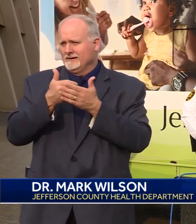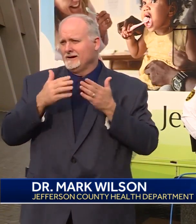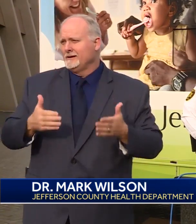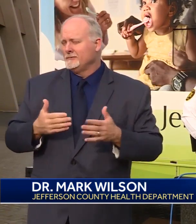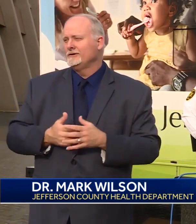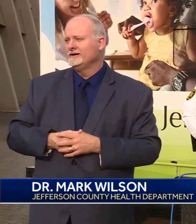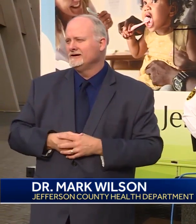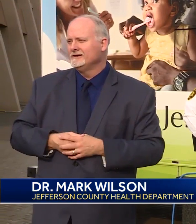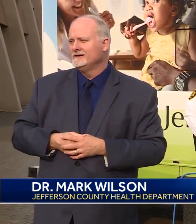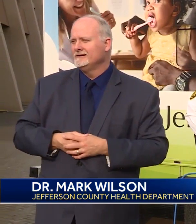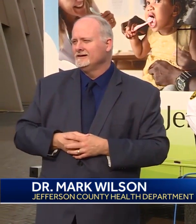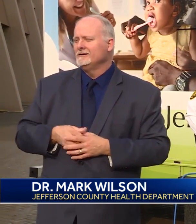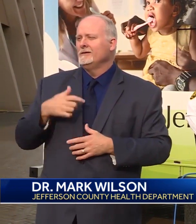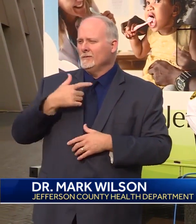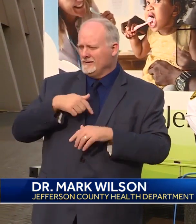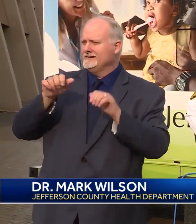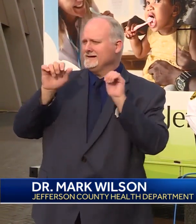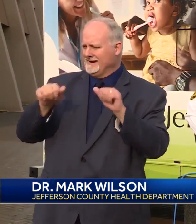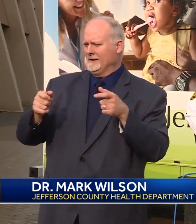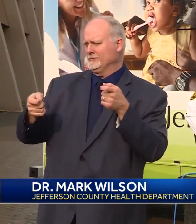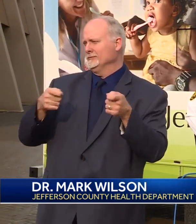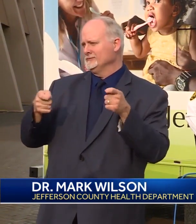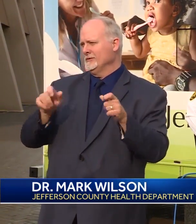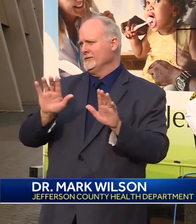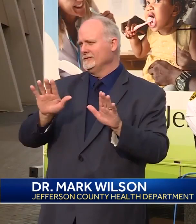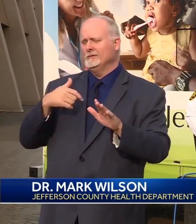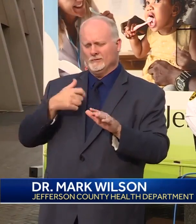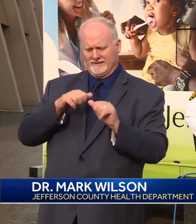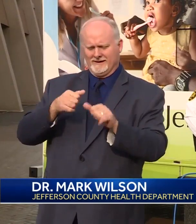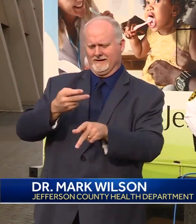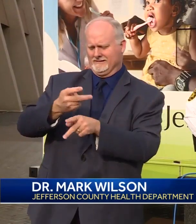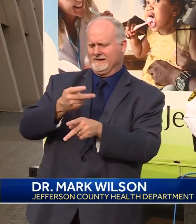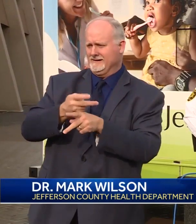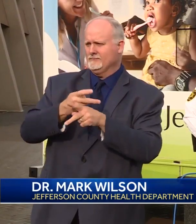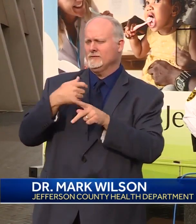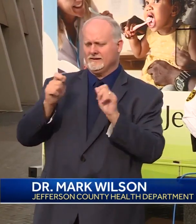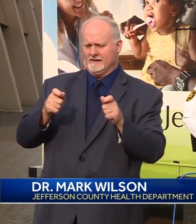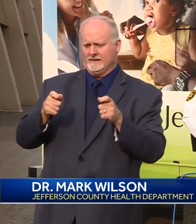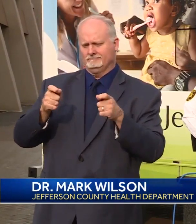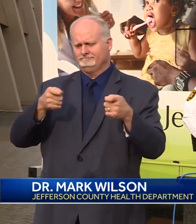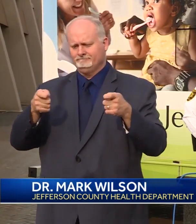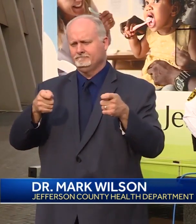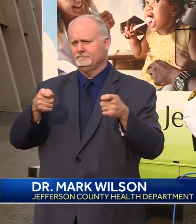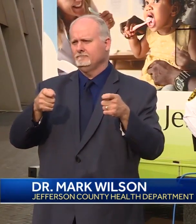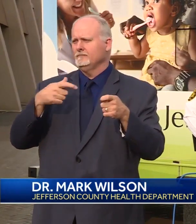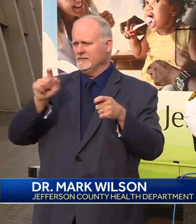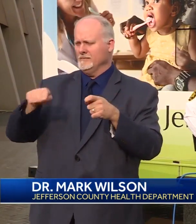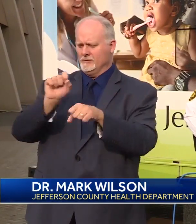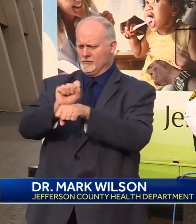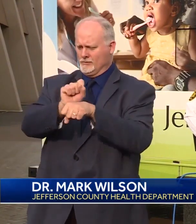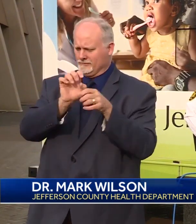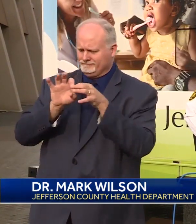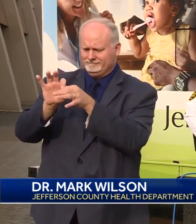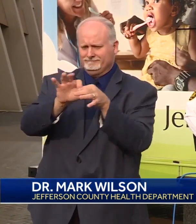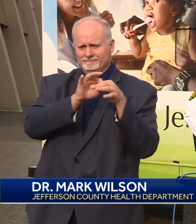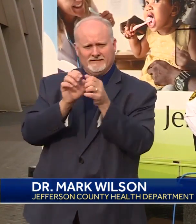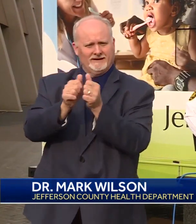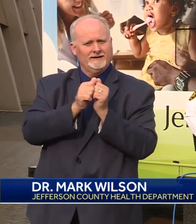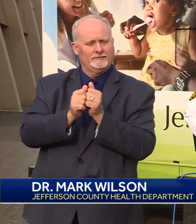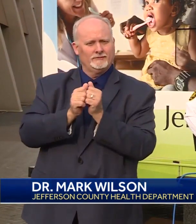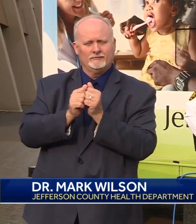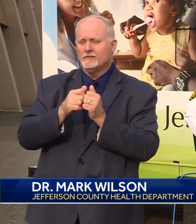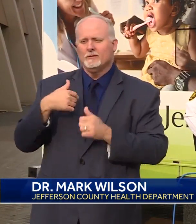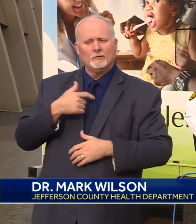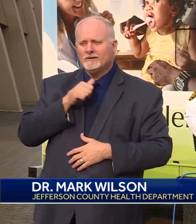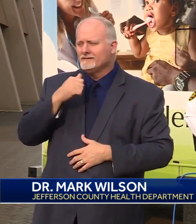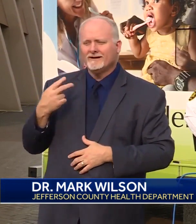We can control this, we can get on top of this, we all have to work together, we are not